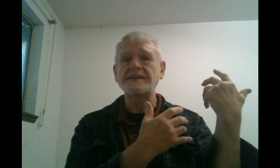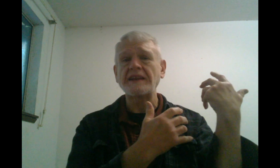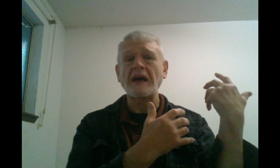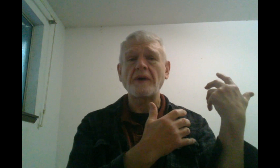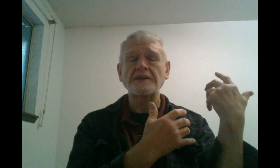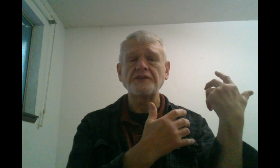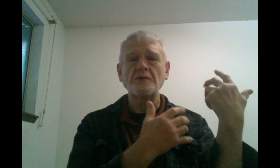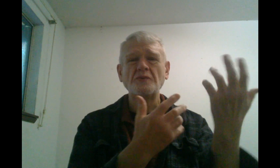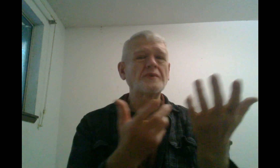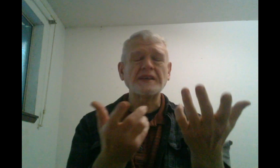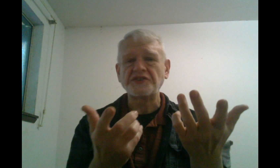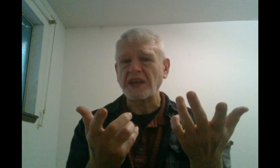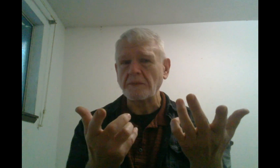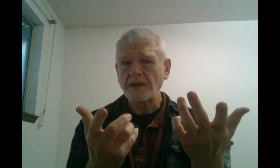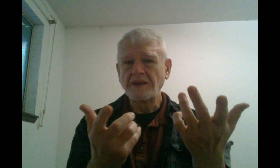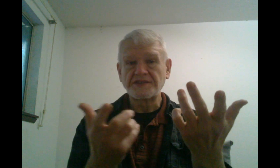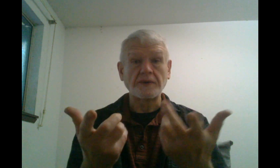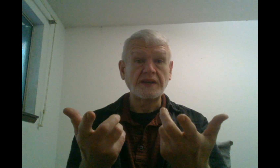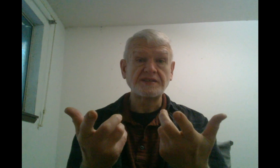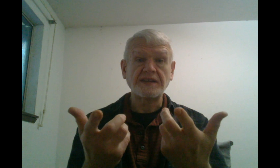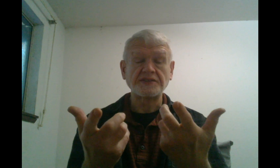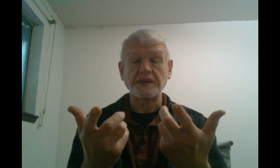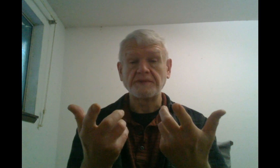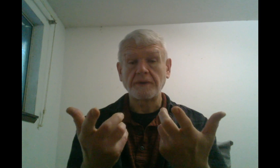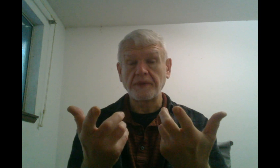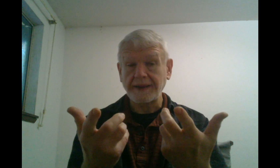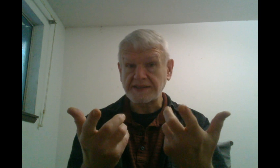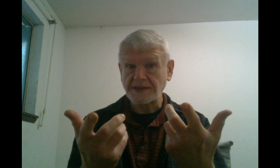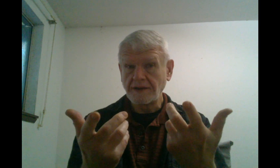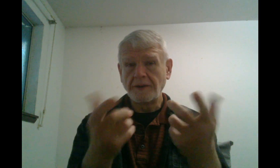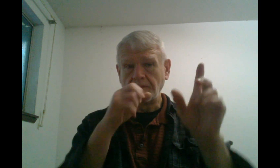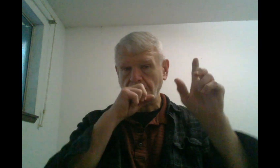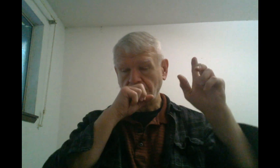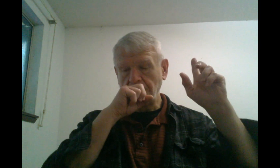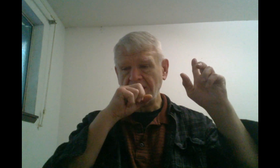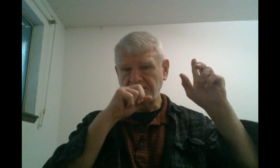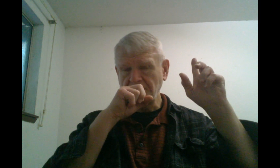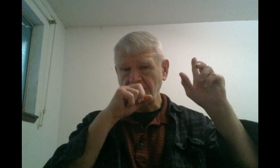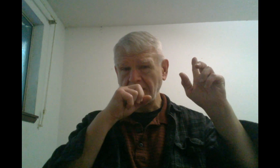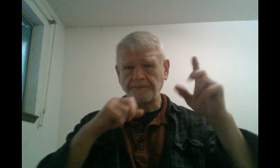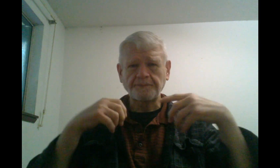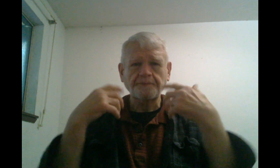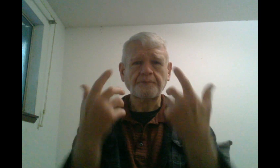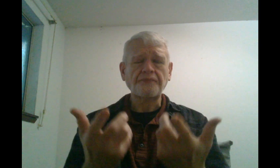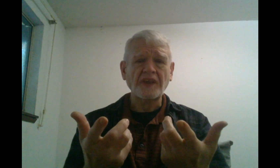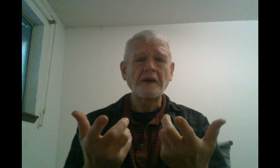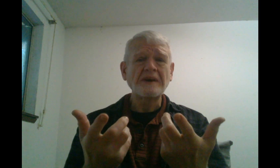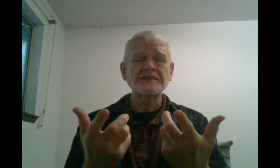Instead, I bought two really cheap, so easy and cheap to replace. Excuse me. I bought